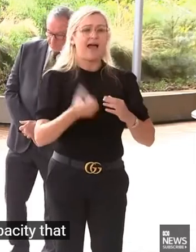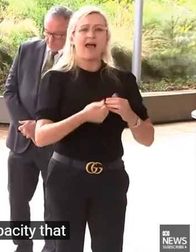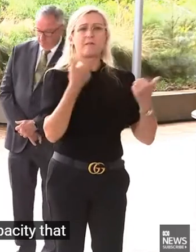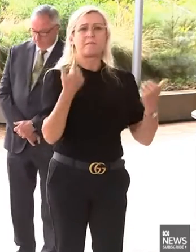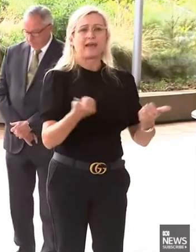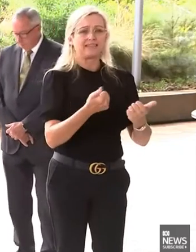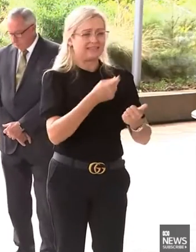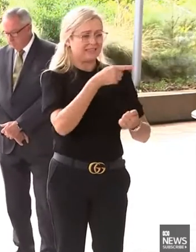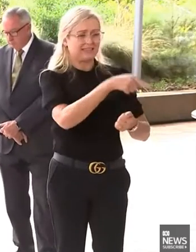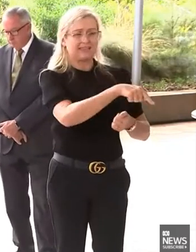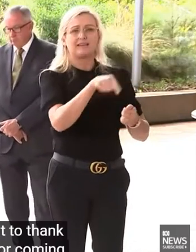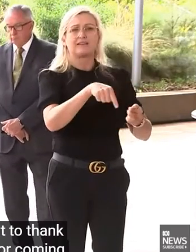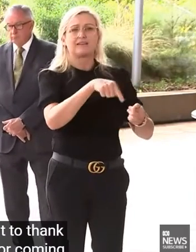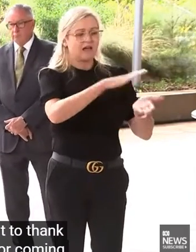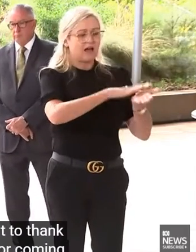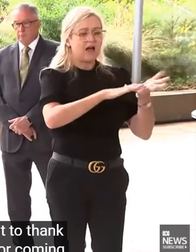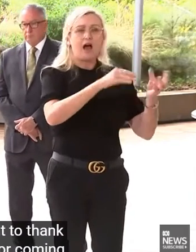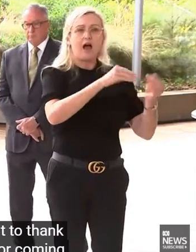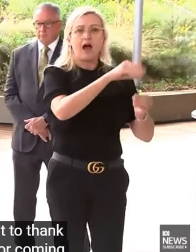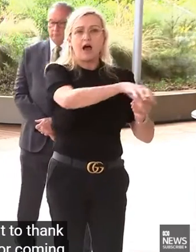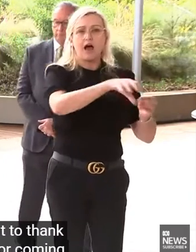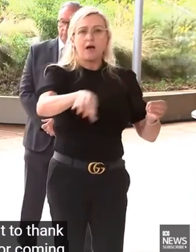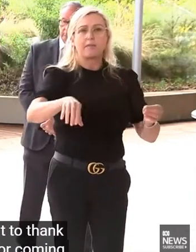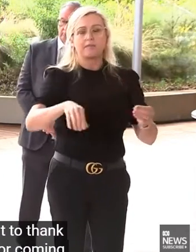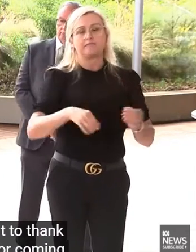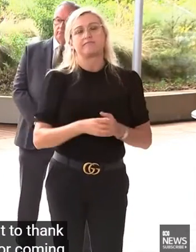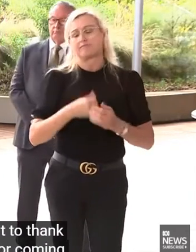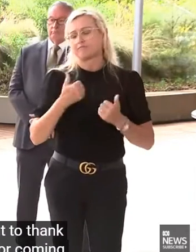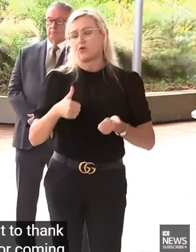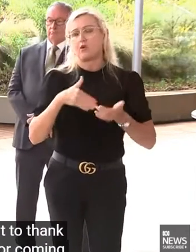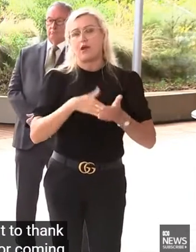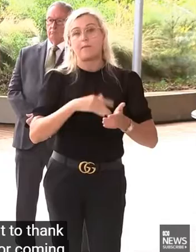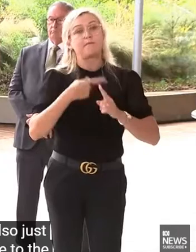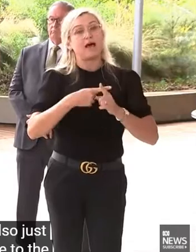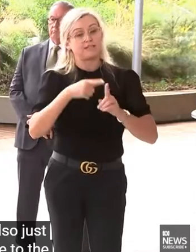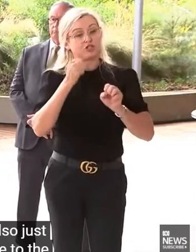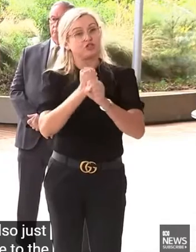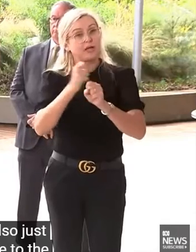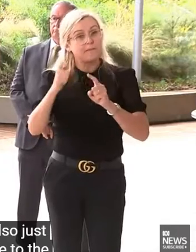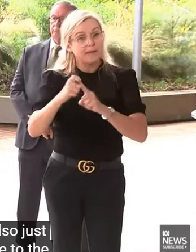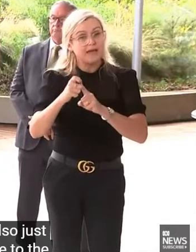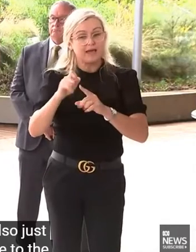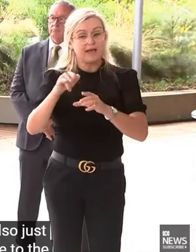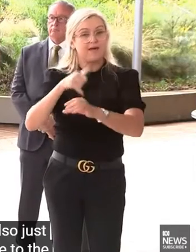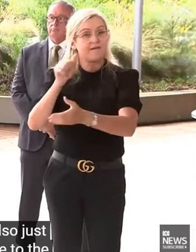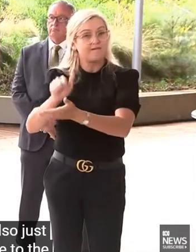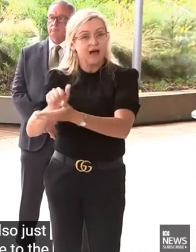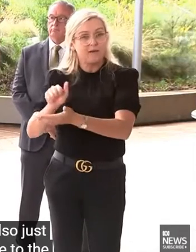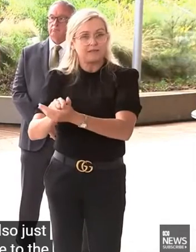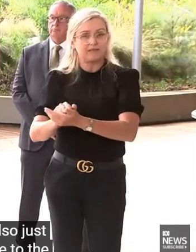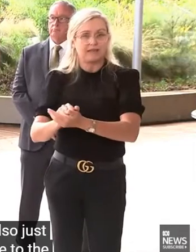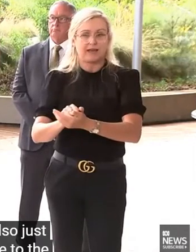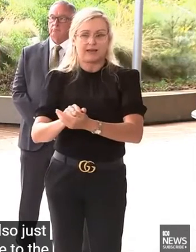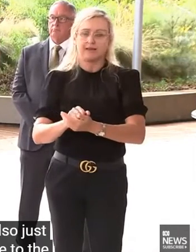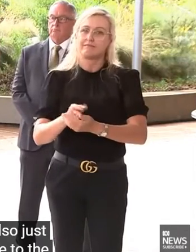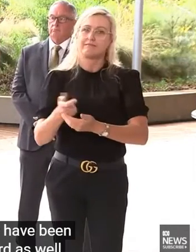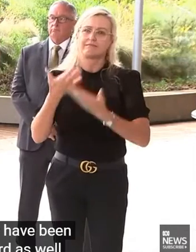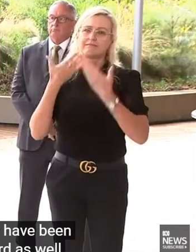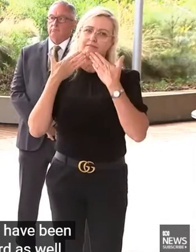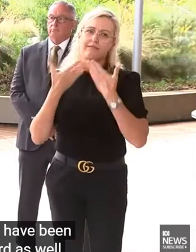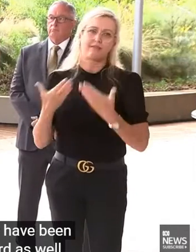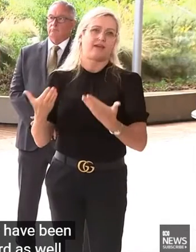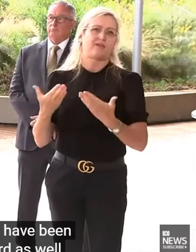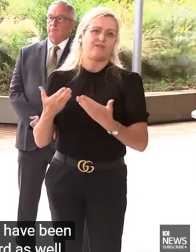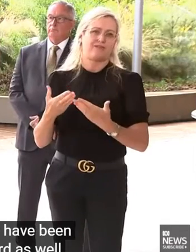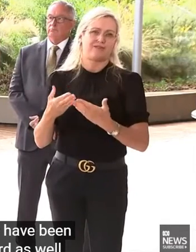And can I also just express my gratitude to the pharmacists and GPs. They have been working really very